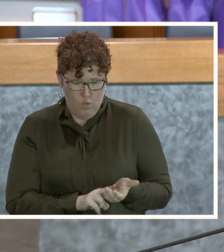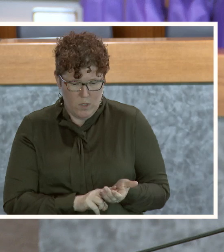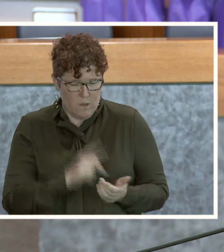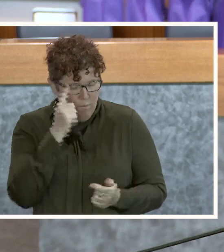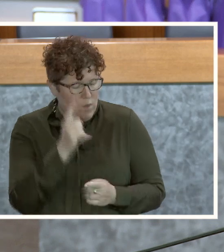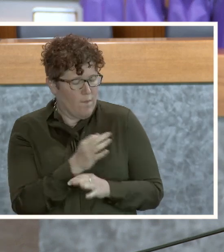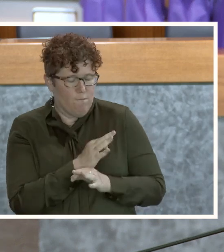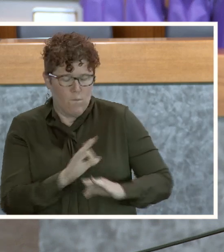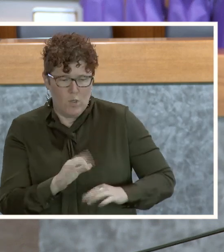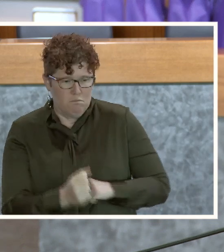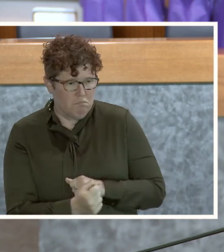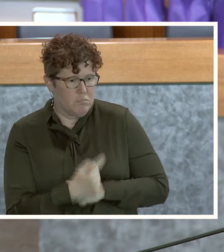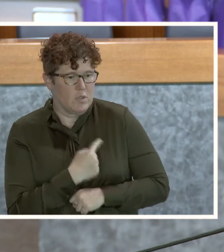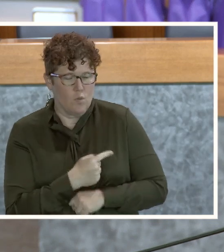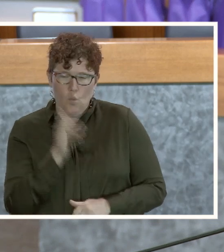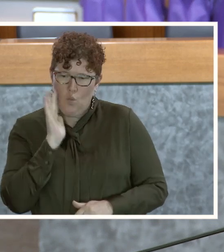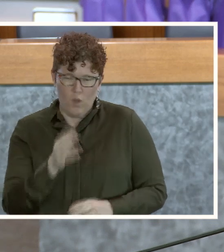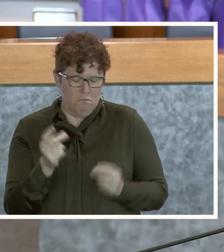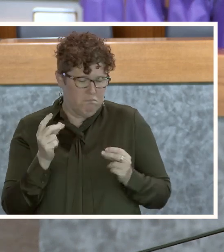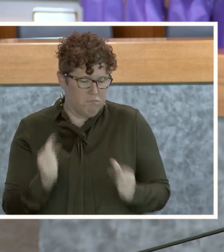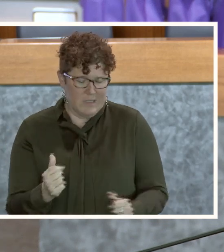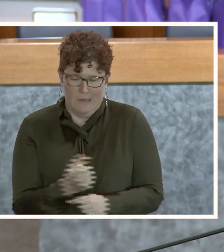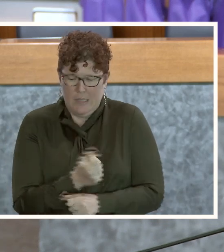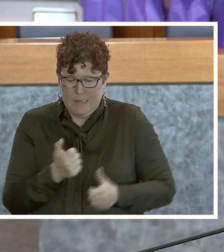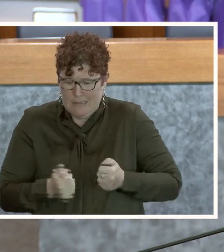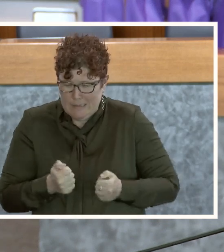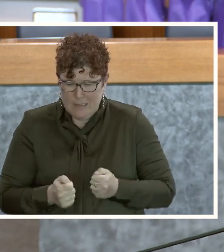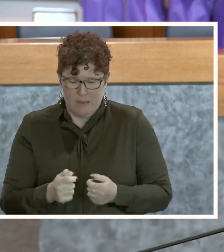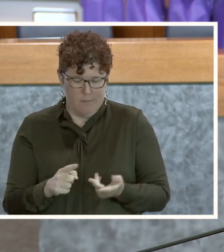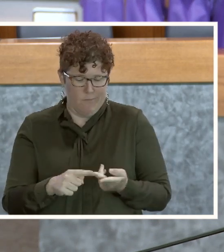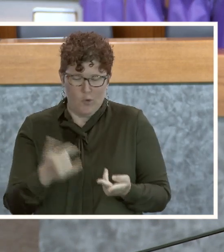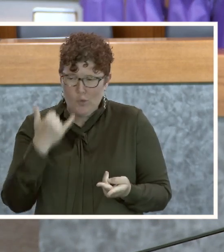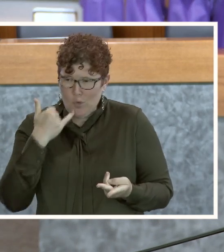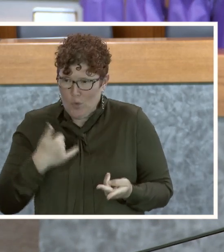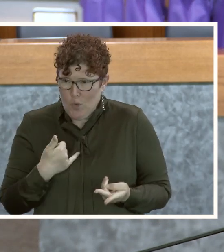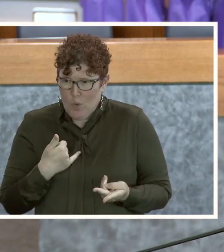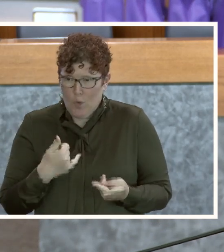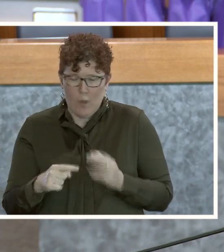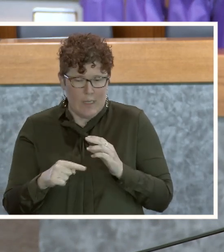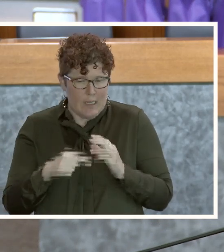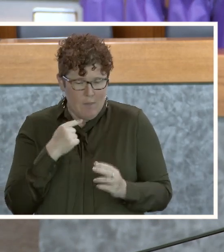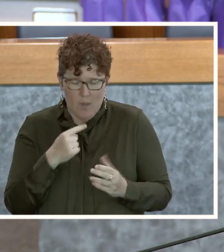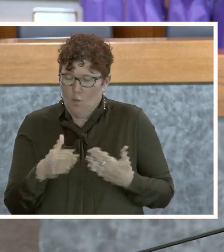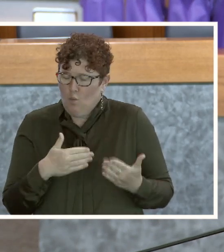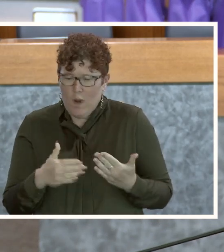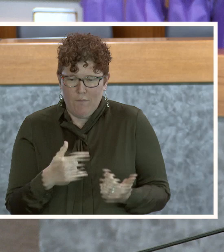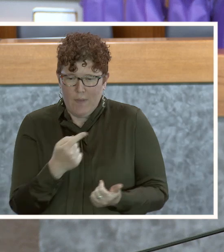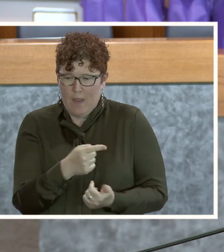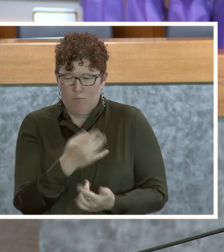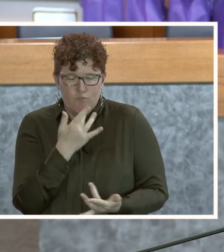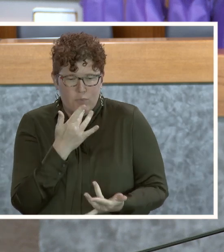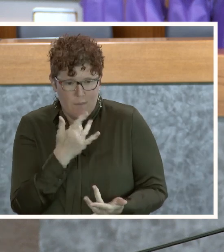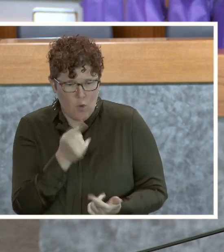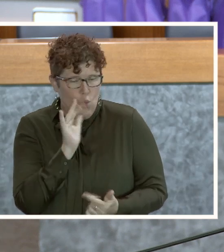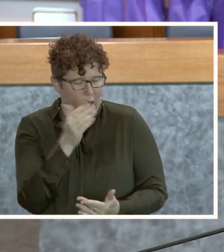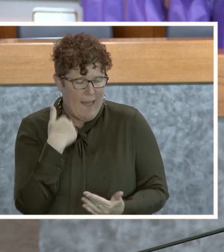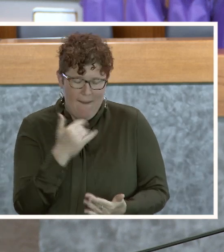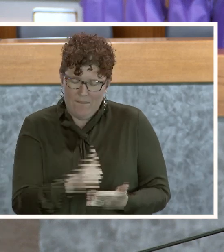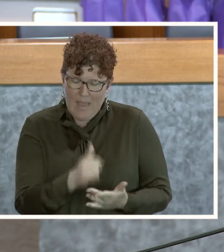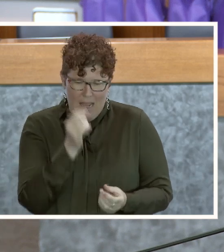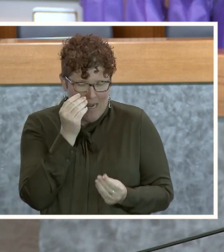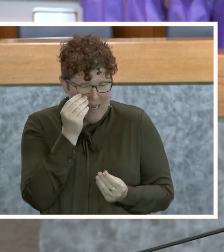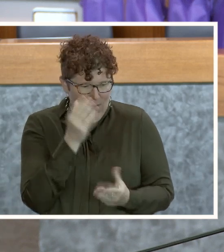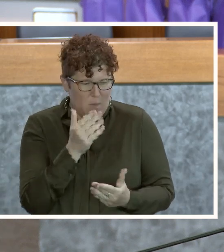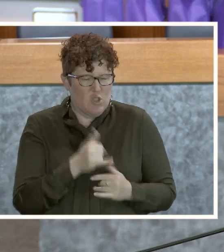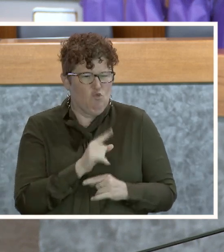this no cost notification. And they're going to get a text message or a phone call or any other notice that they've signed up for. And they're going to have that information in